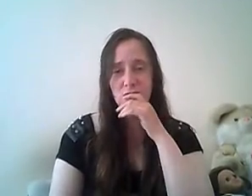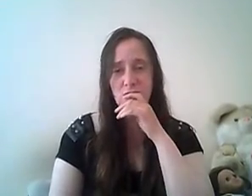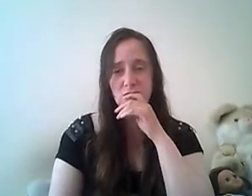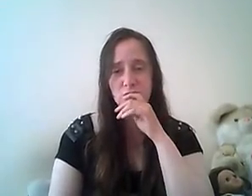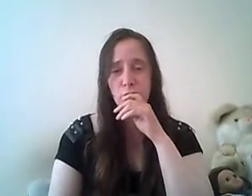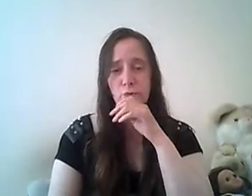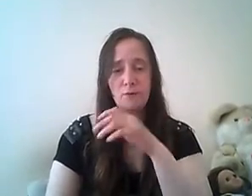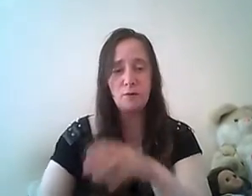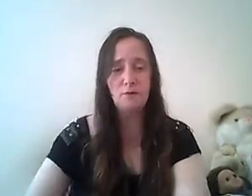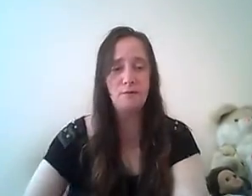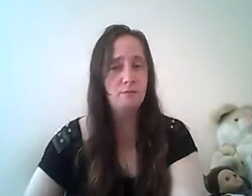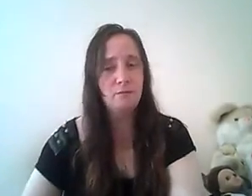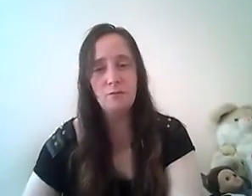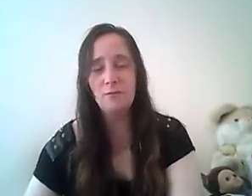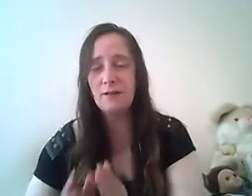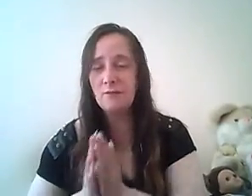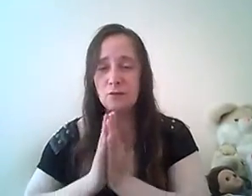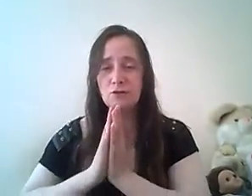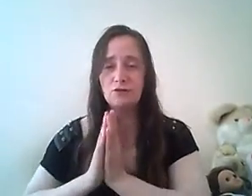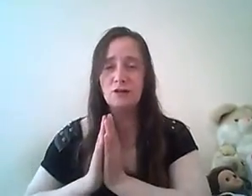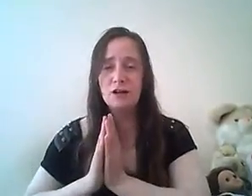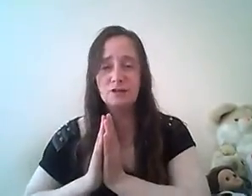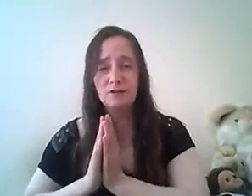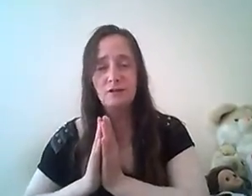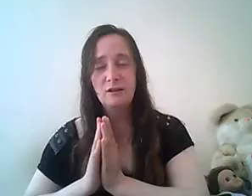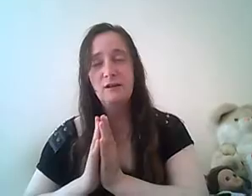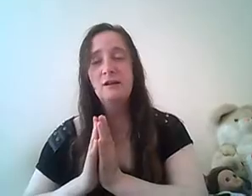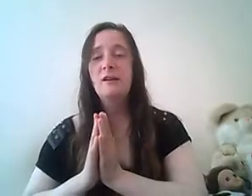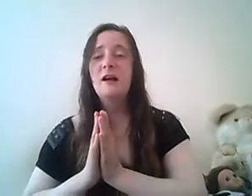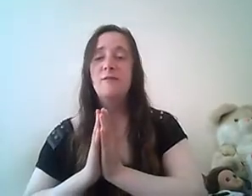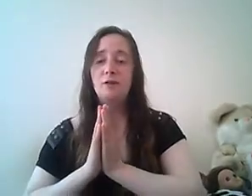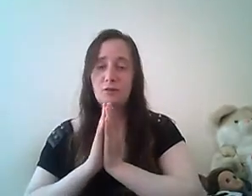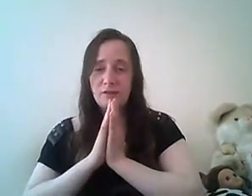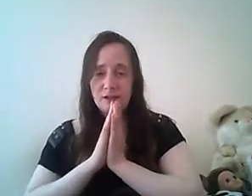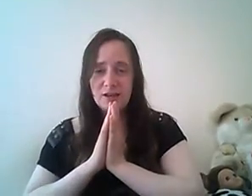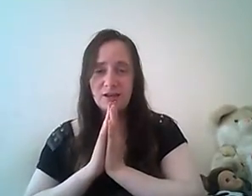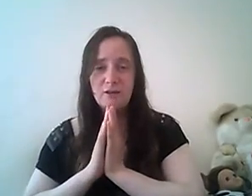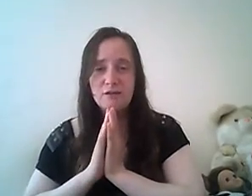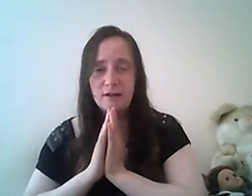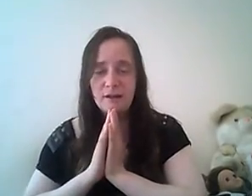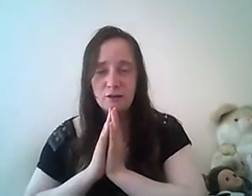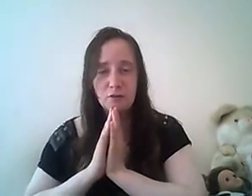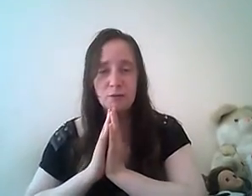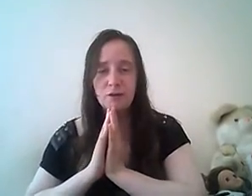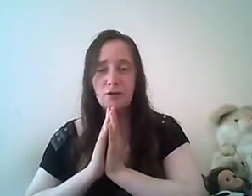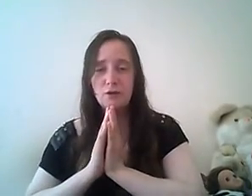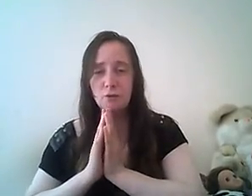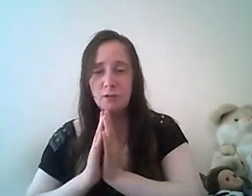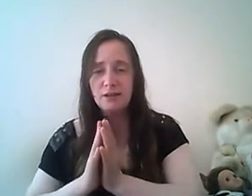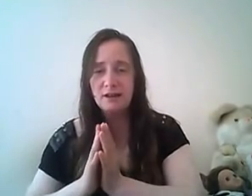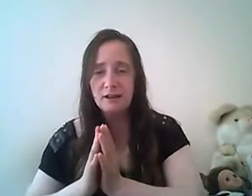so everyone well thanks for watching this reaction have a good day good night good week good weekend